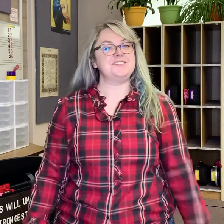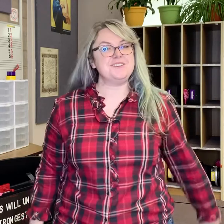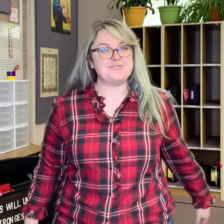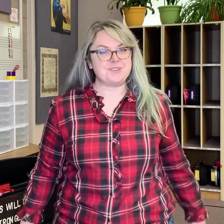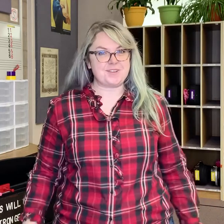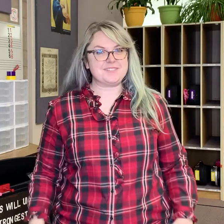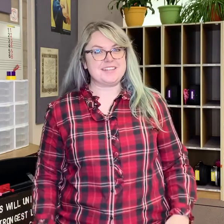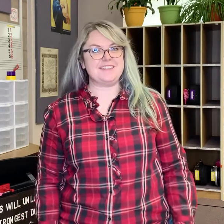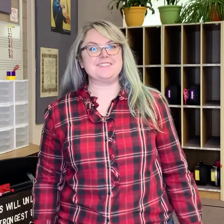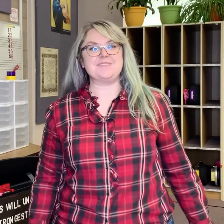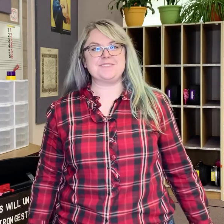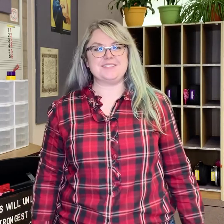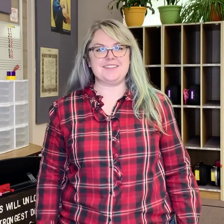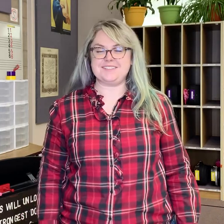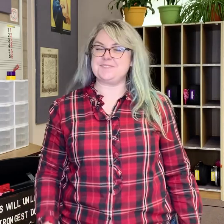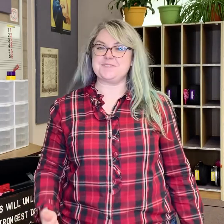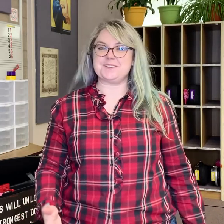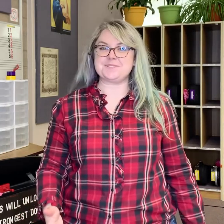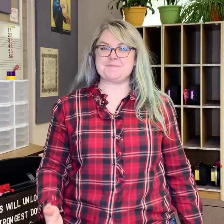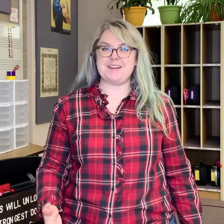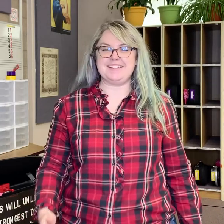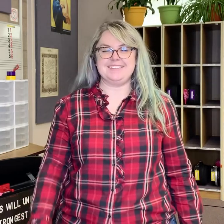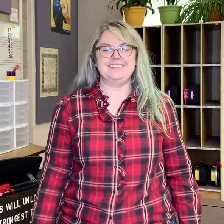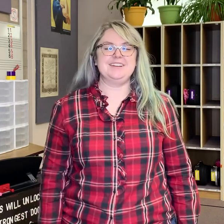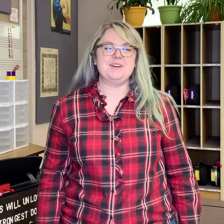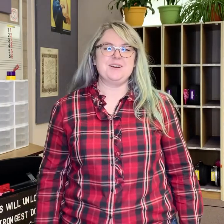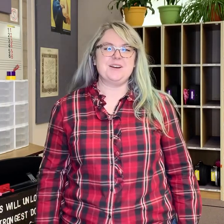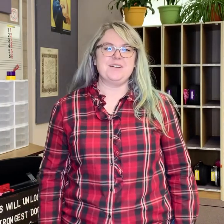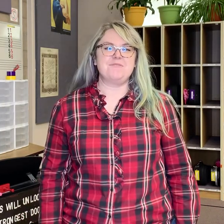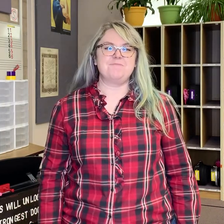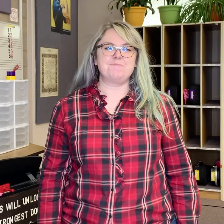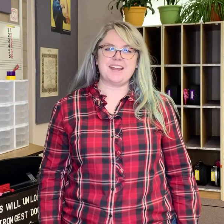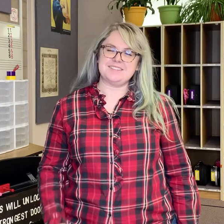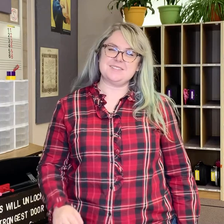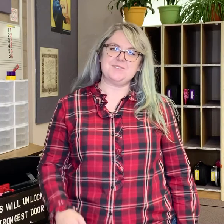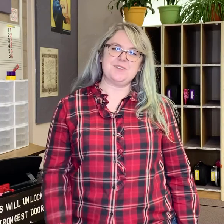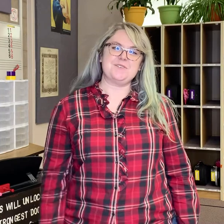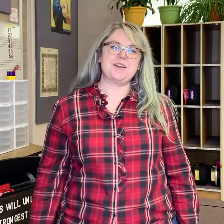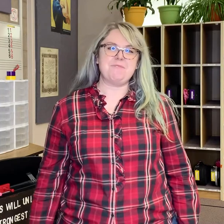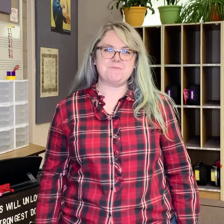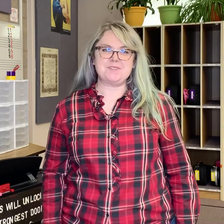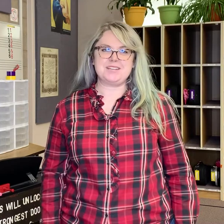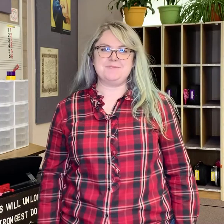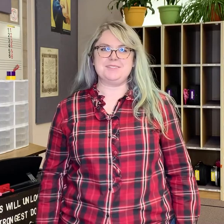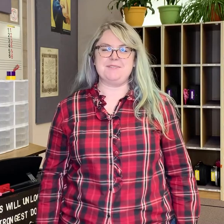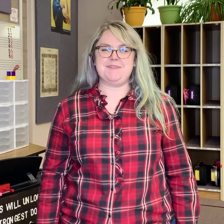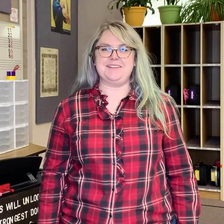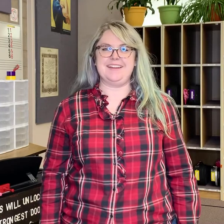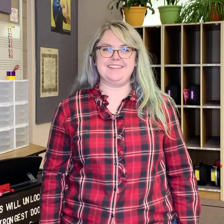do? you able to tell the don't tell the different fingers apart? Practice this video a couple more times to get better at it.